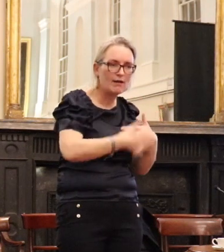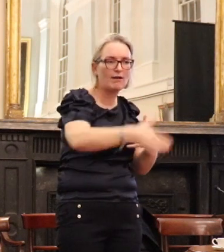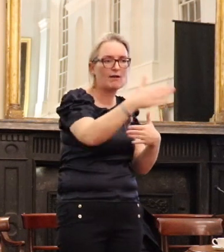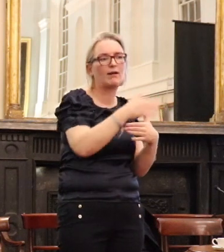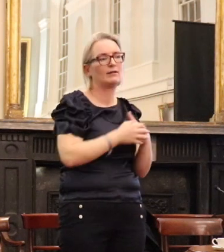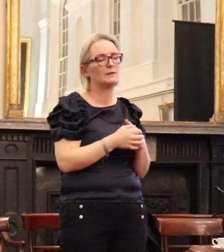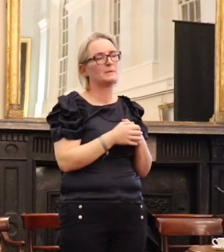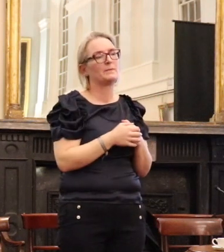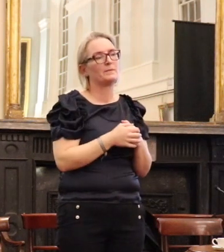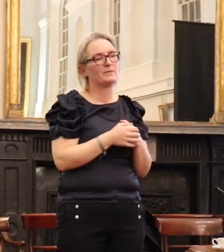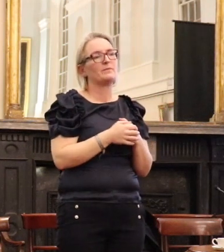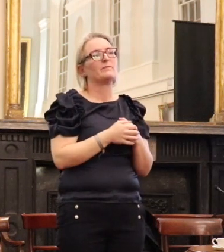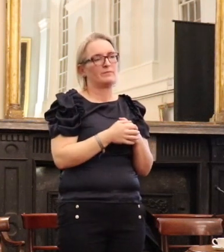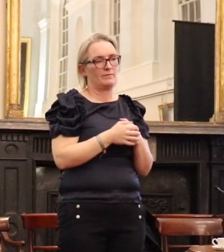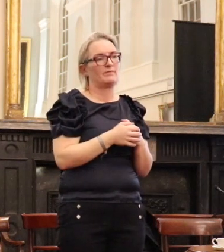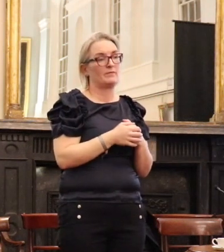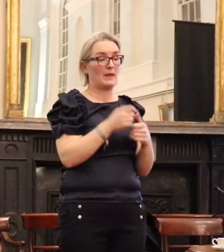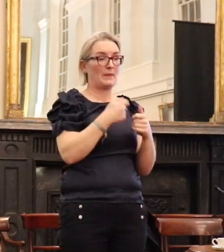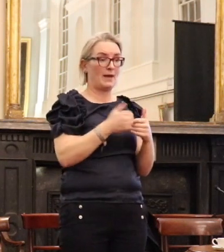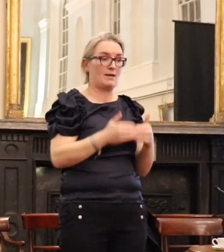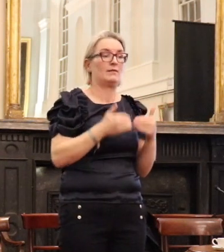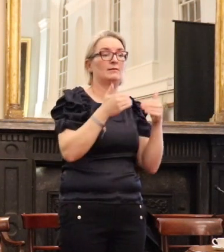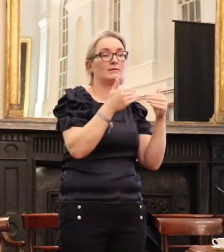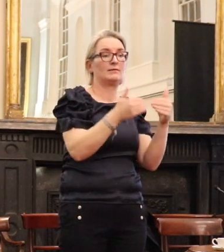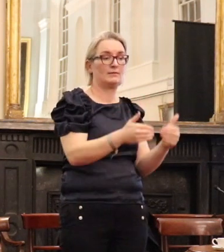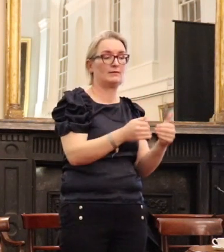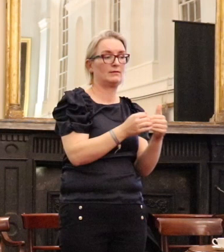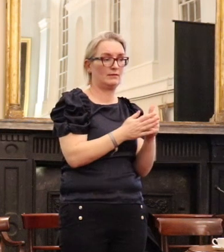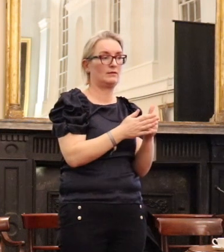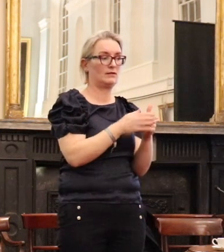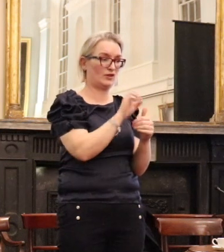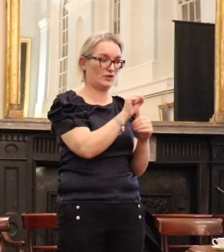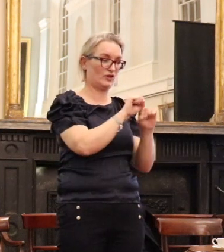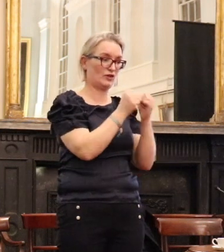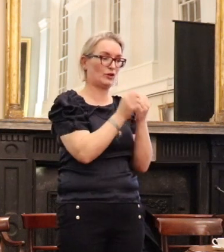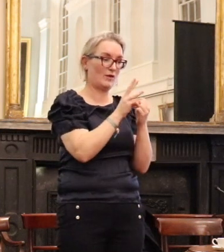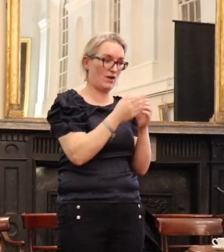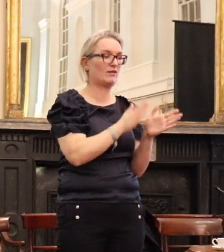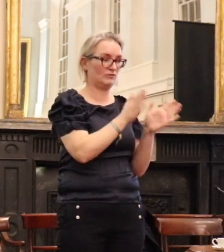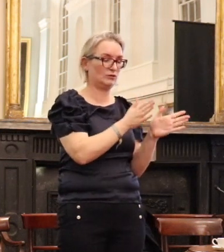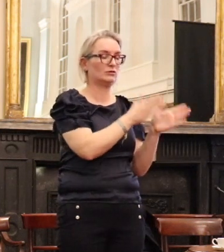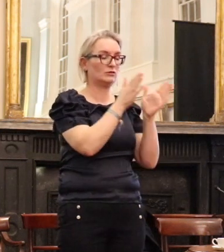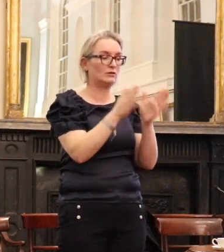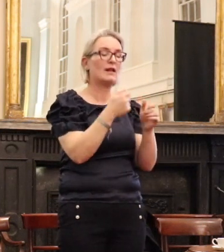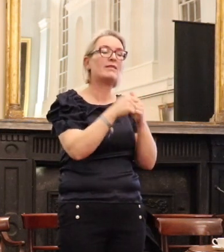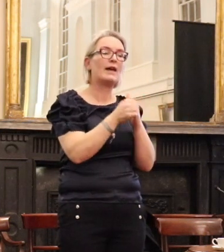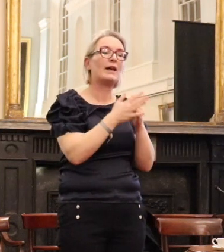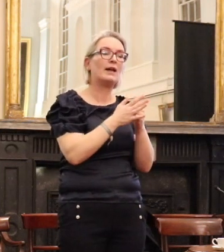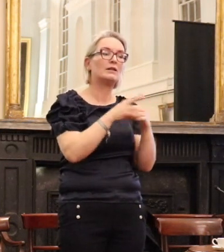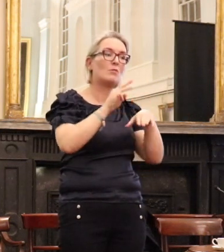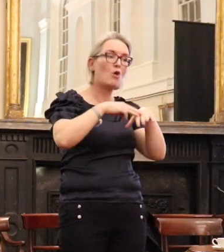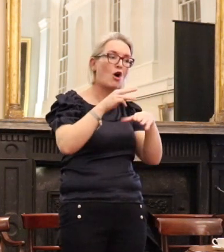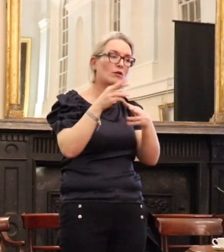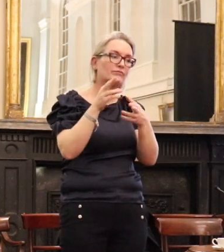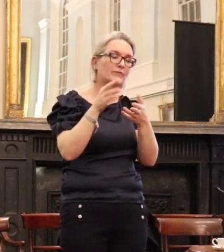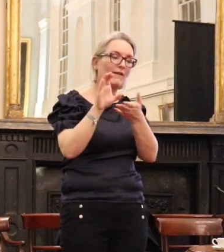ultimately be given. We then were able to move into higher levels of fundraising so that people started to employ staff, which was a huge